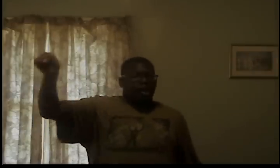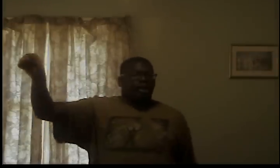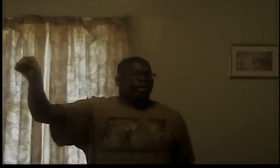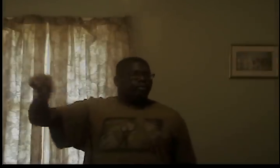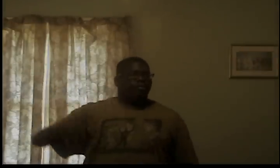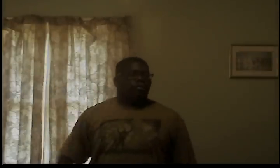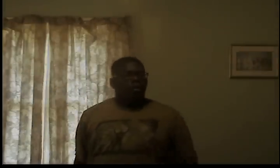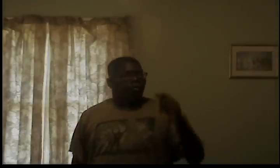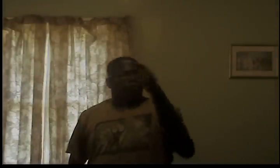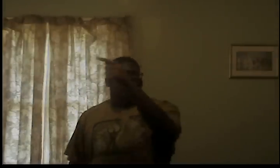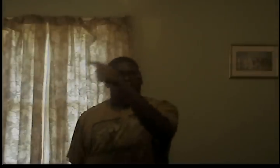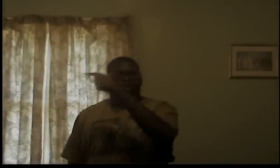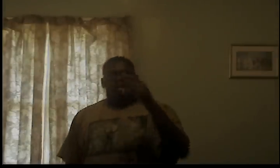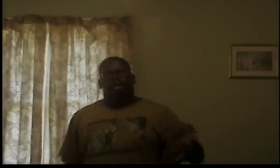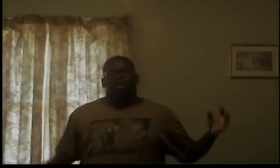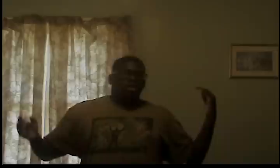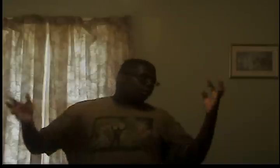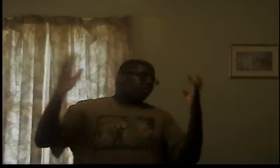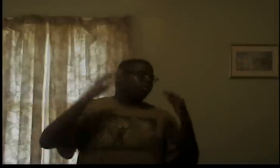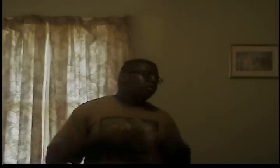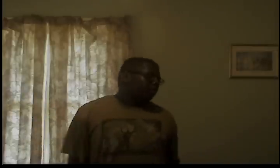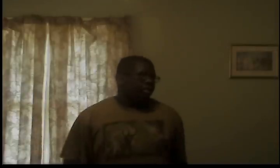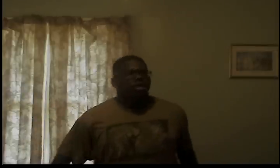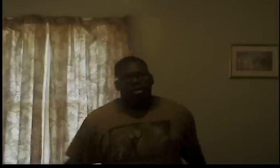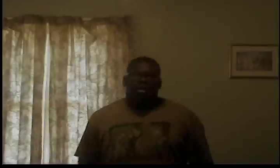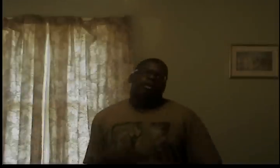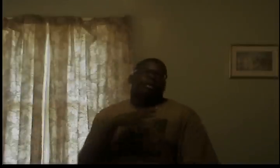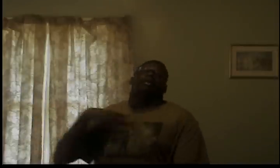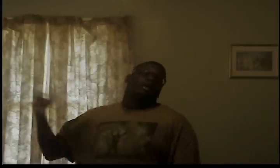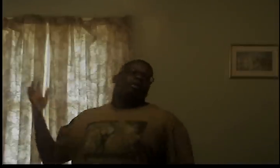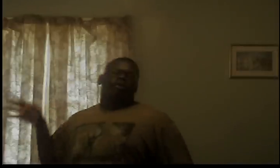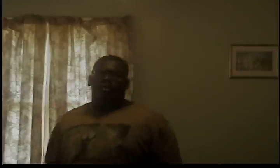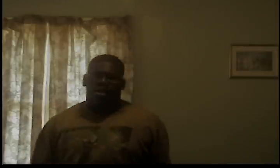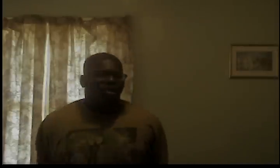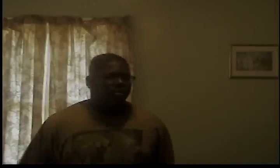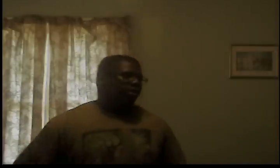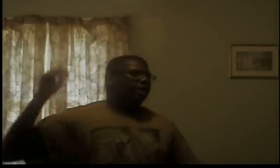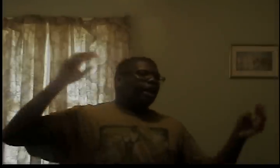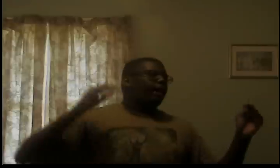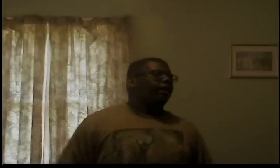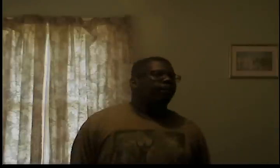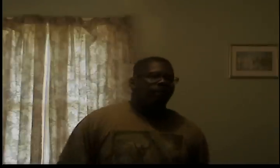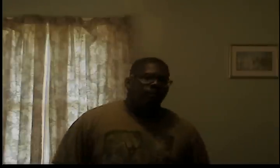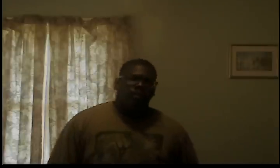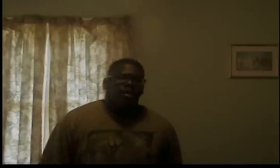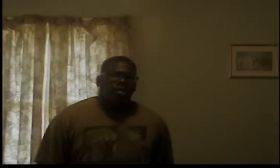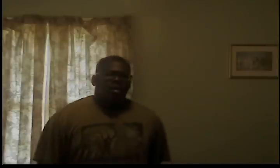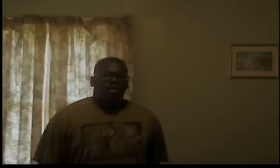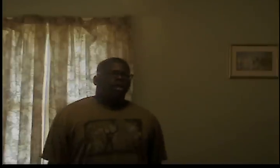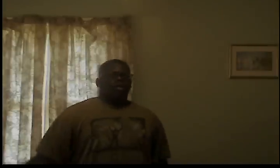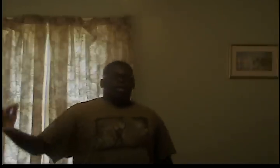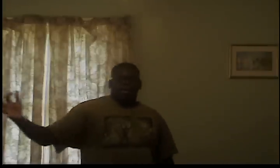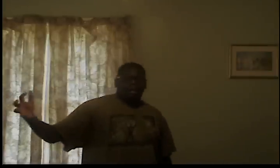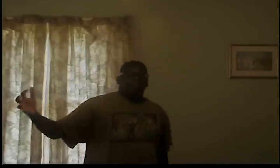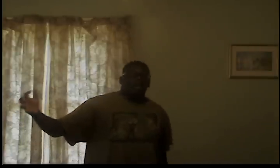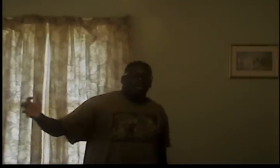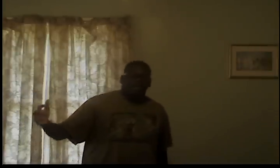faggot on Facebook you it'll just kill you you'll just die that should not make sense